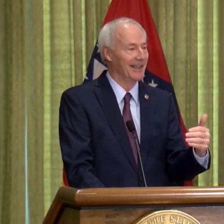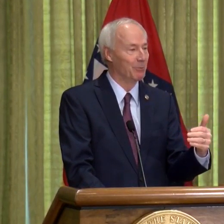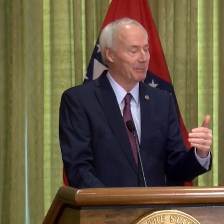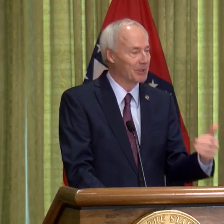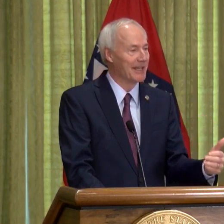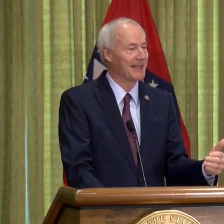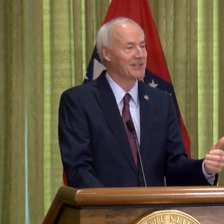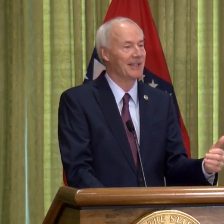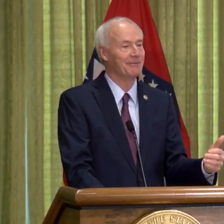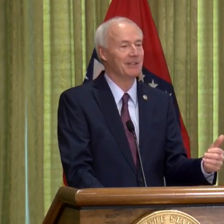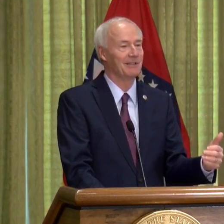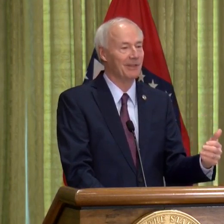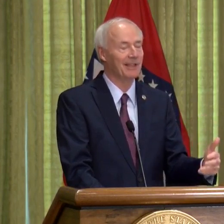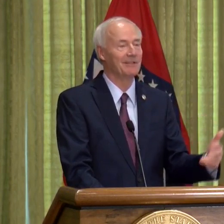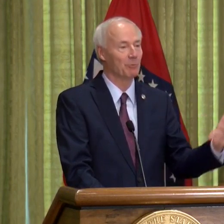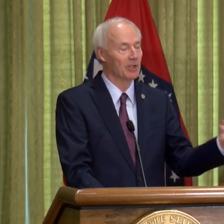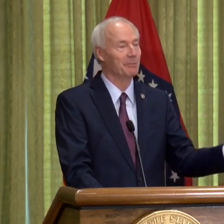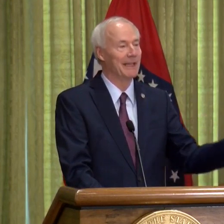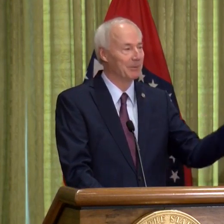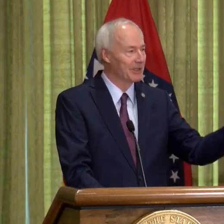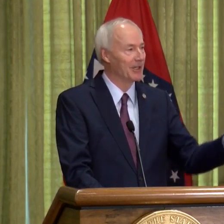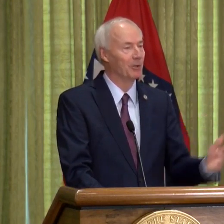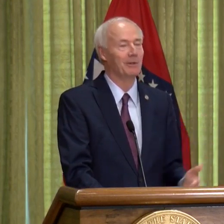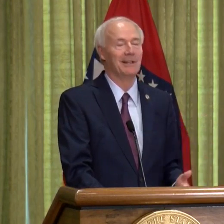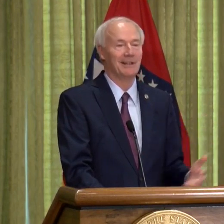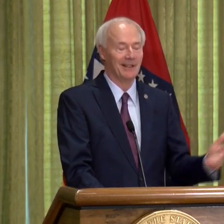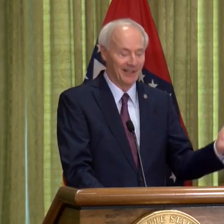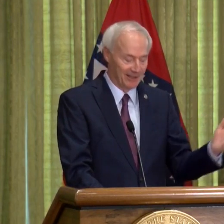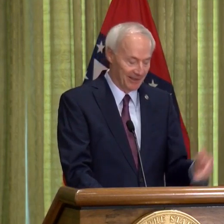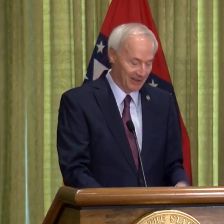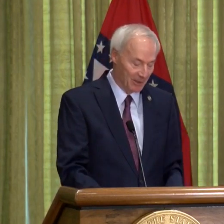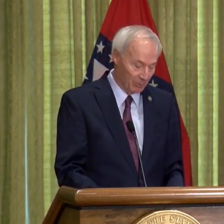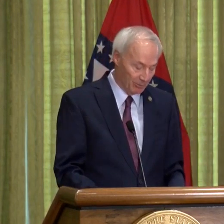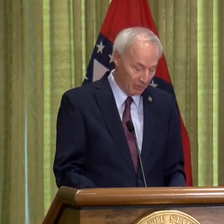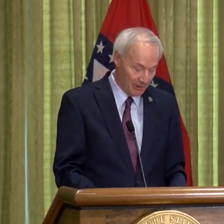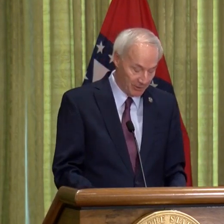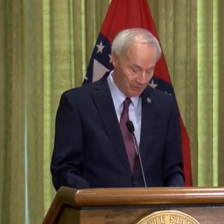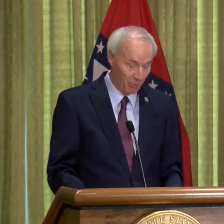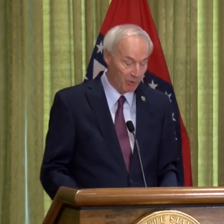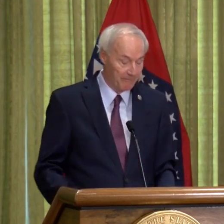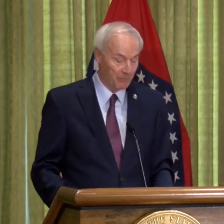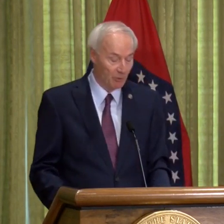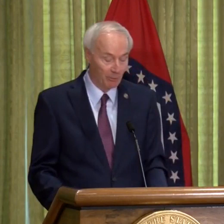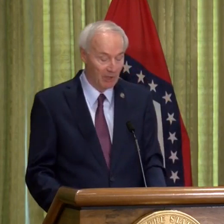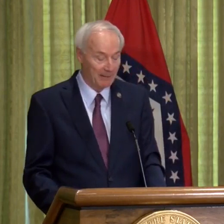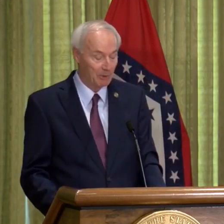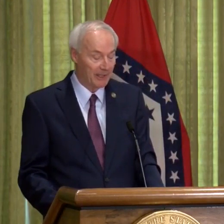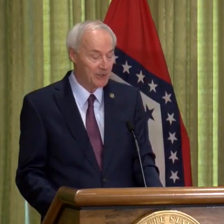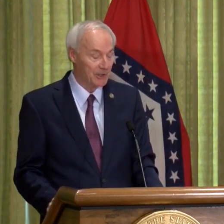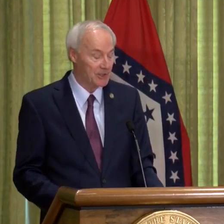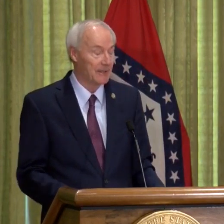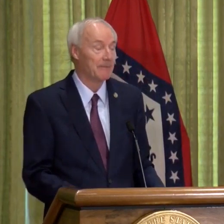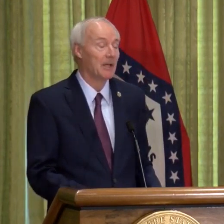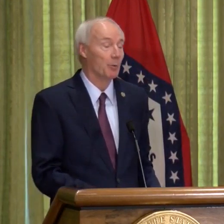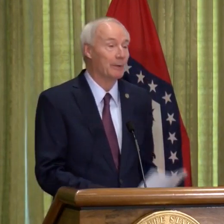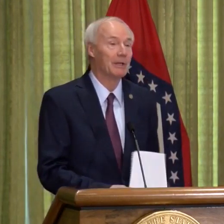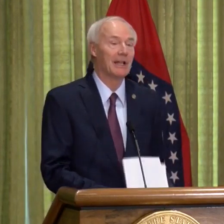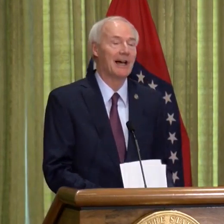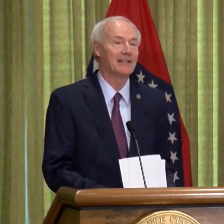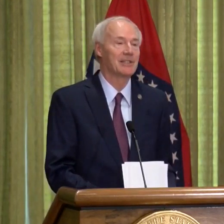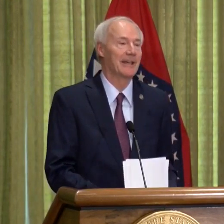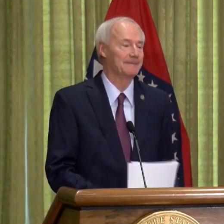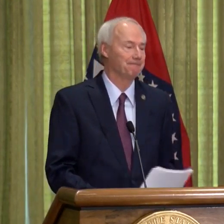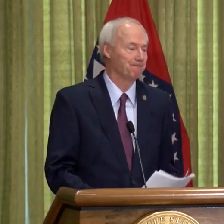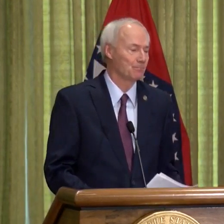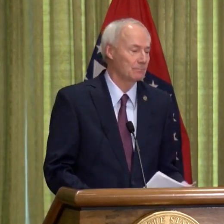and we protect safety, then we're going to be able to go and go on to more normal operations. We